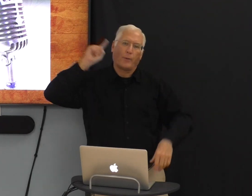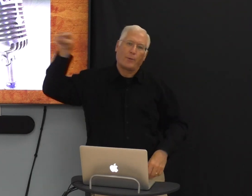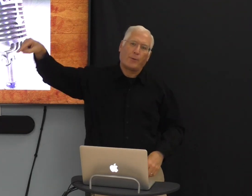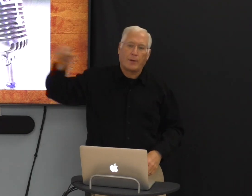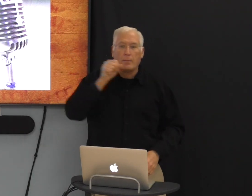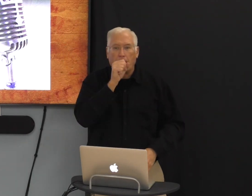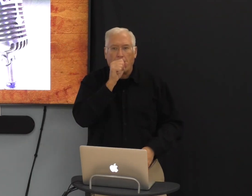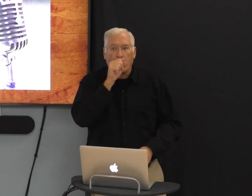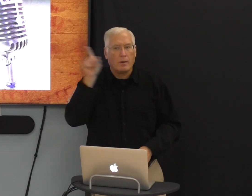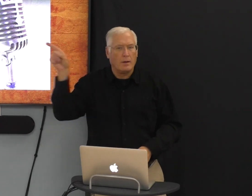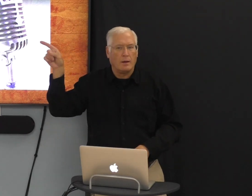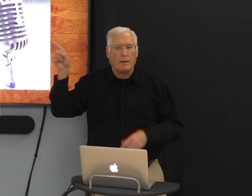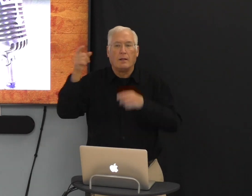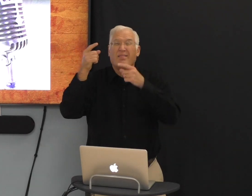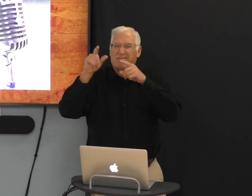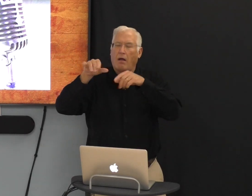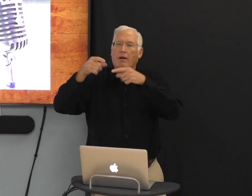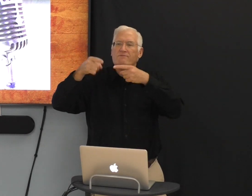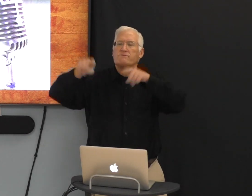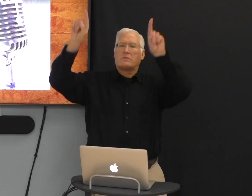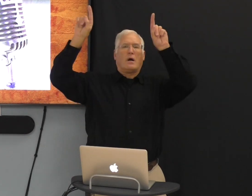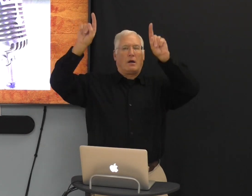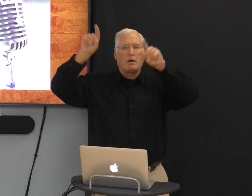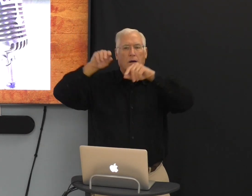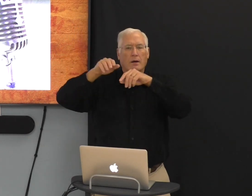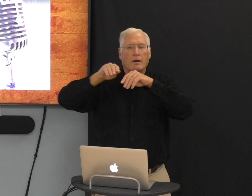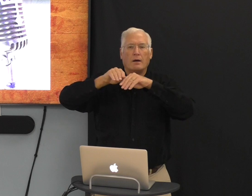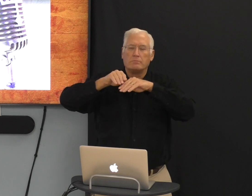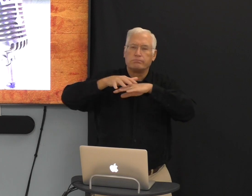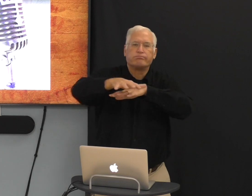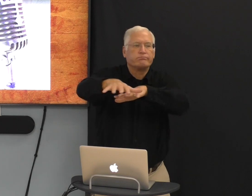microphone helped everyone hear.